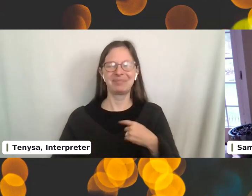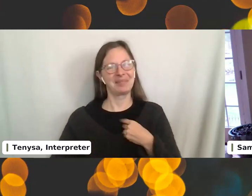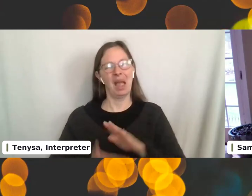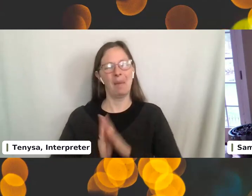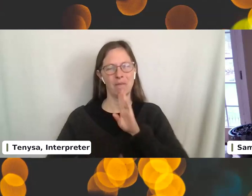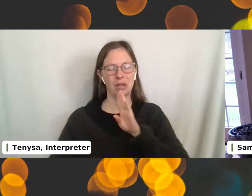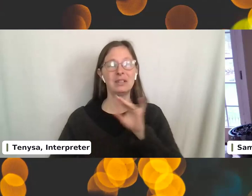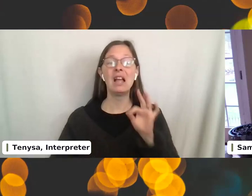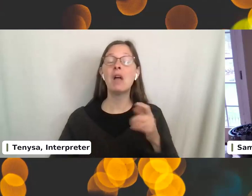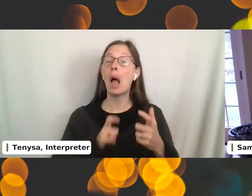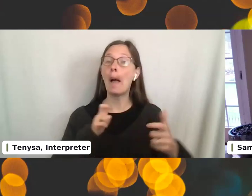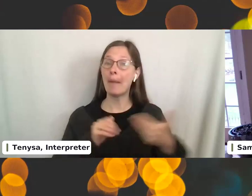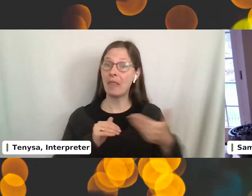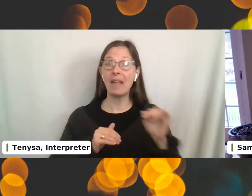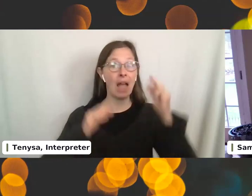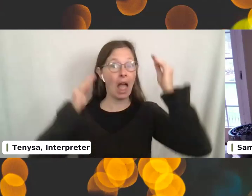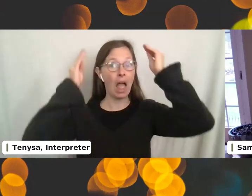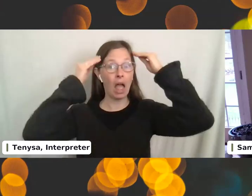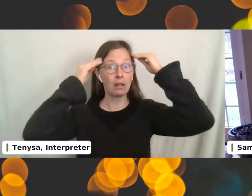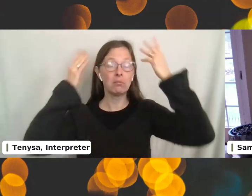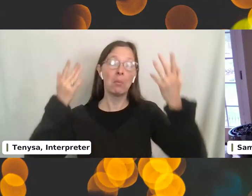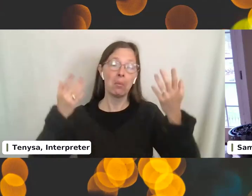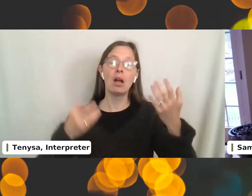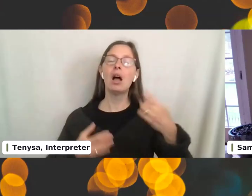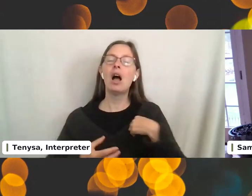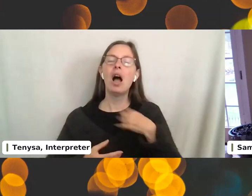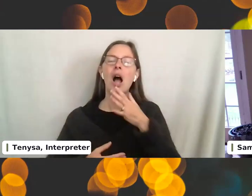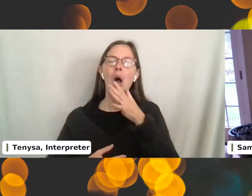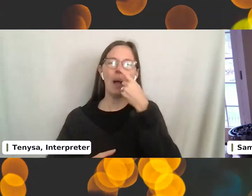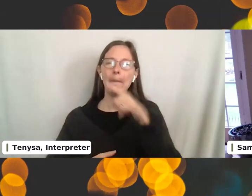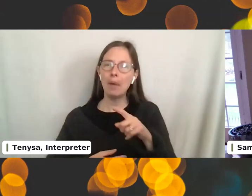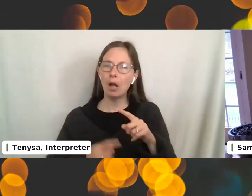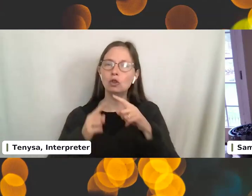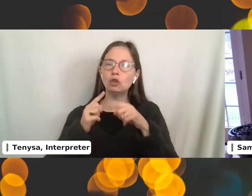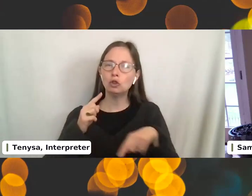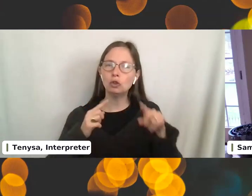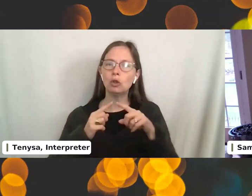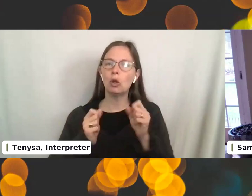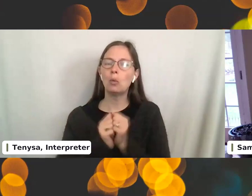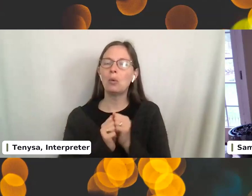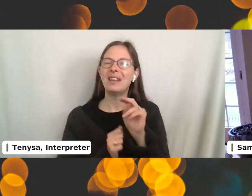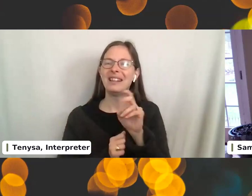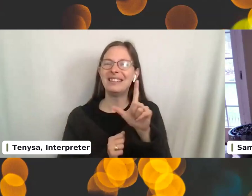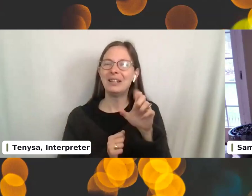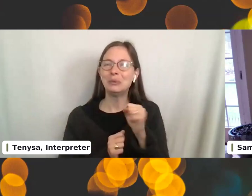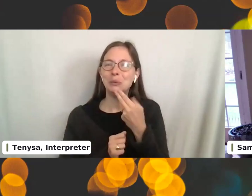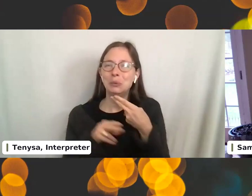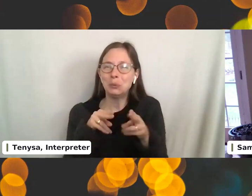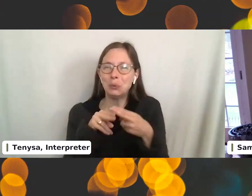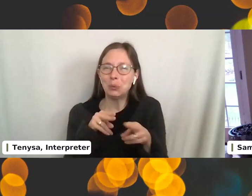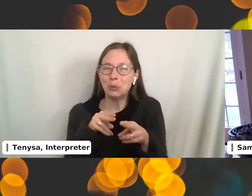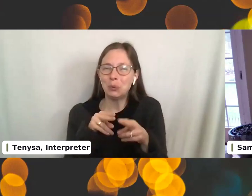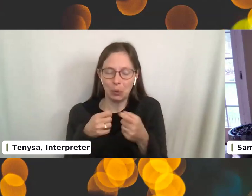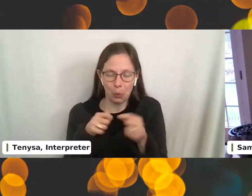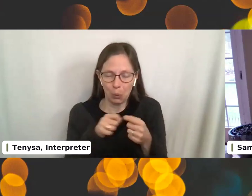by that. If it's a bigger thing, if it's a hat, what I would love is circular needles with needles that were like this long. So you could just work really